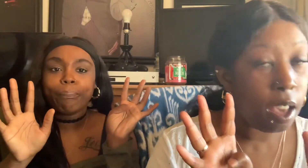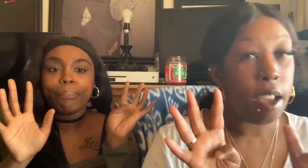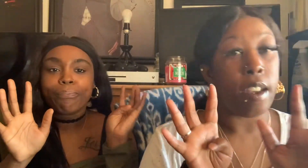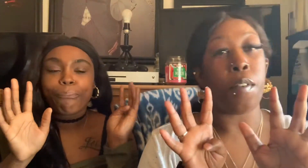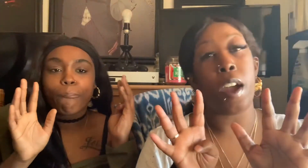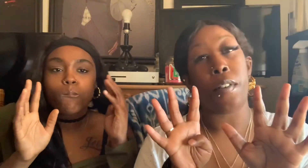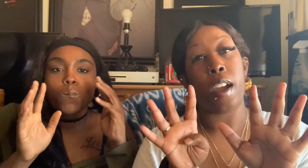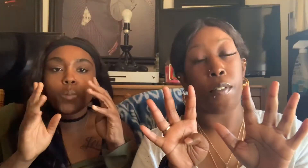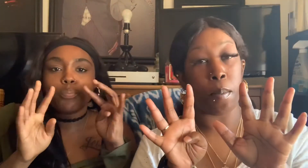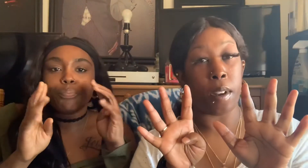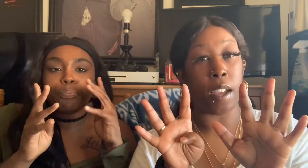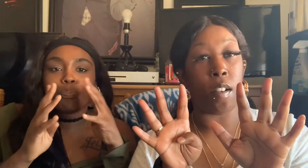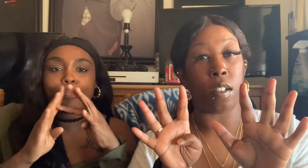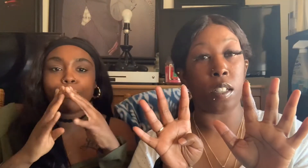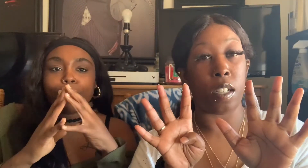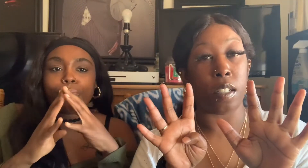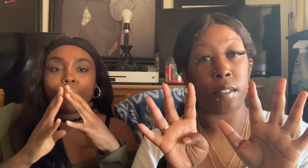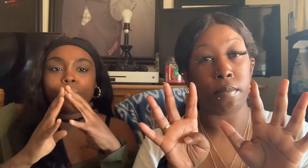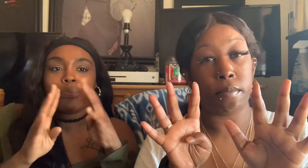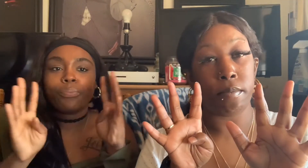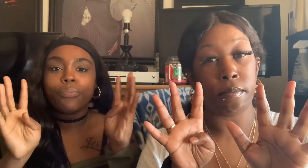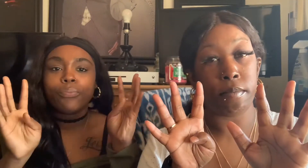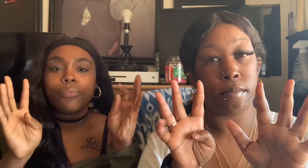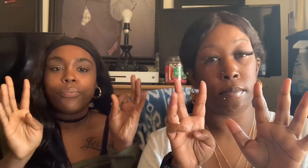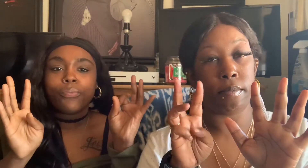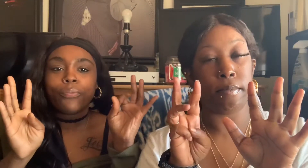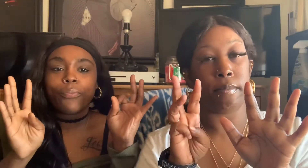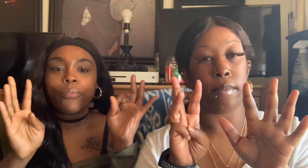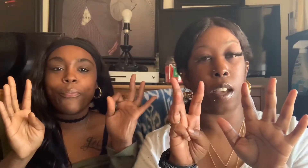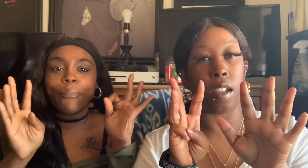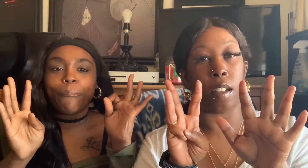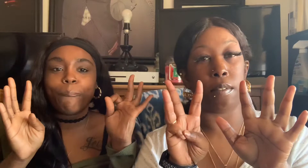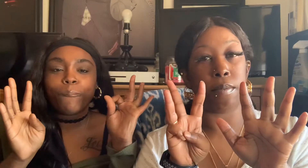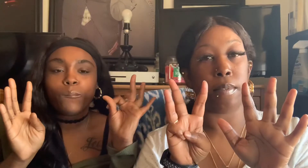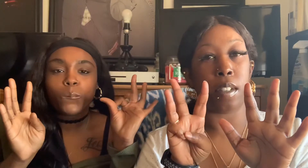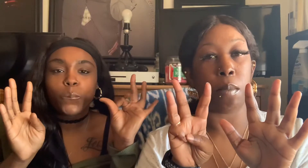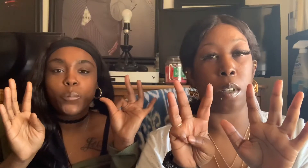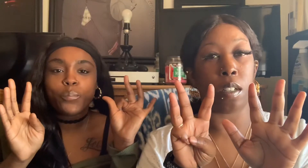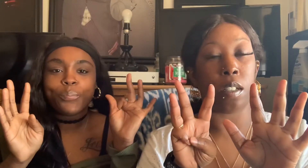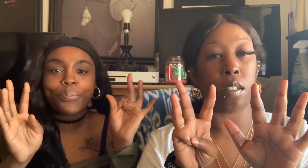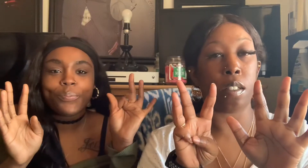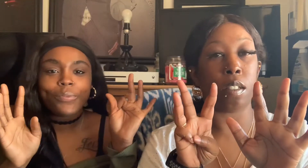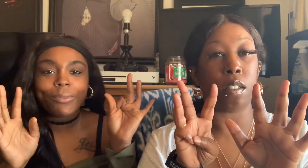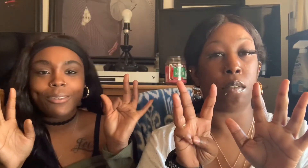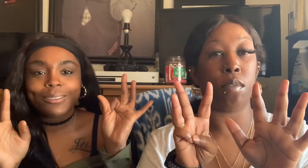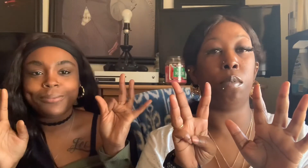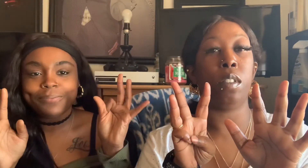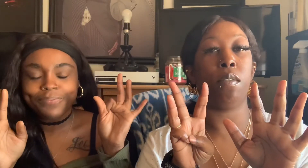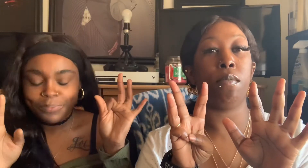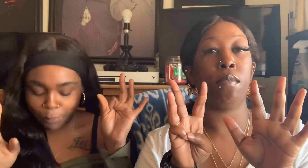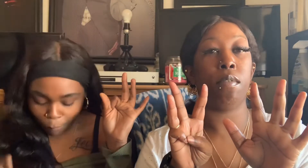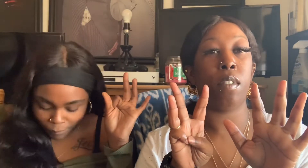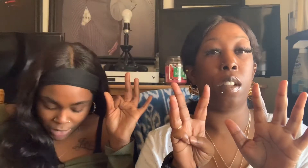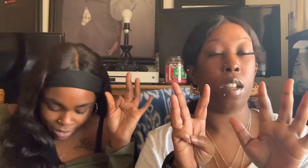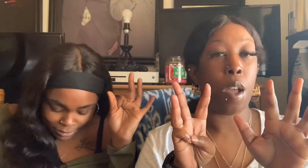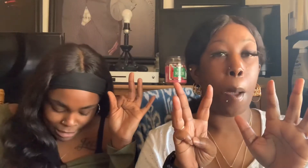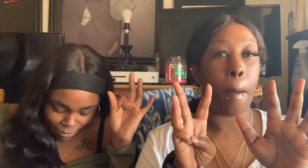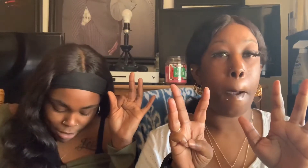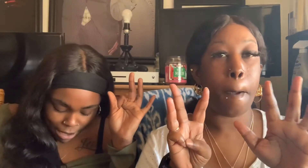Never have I ever played hard to get. I have. Everybody has. What do we do? Never have